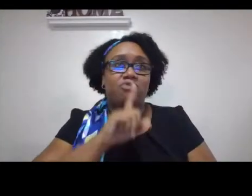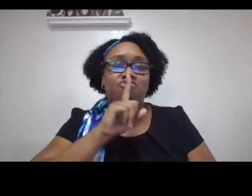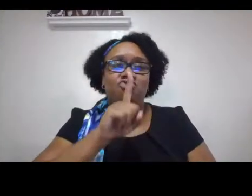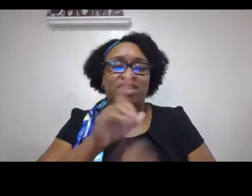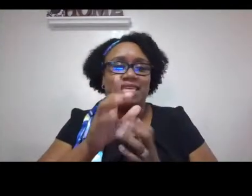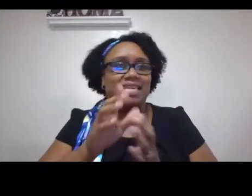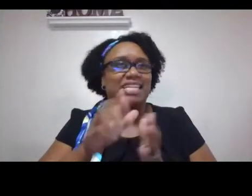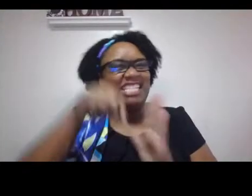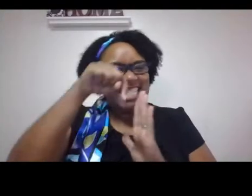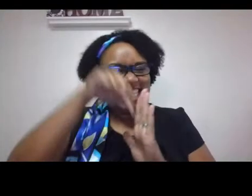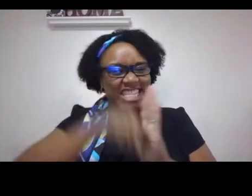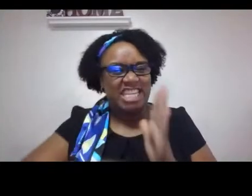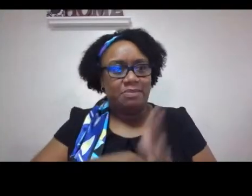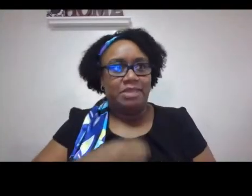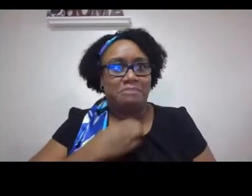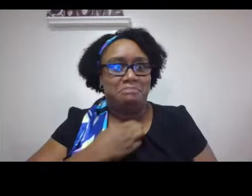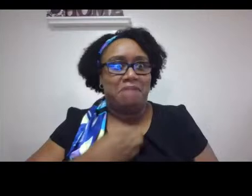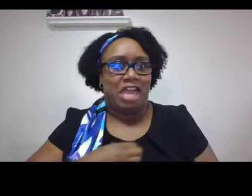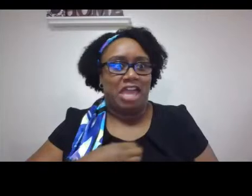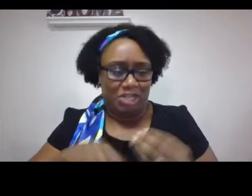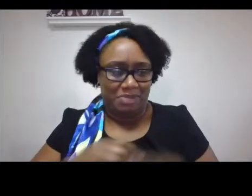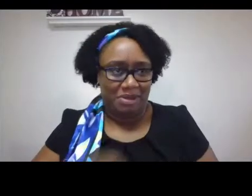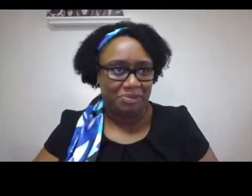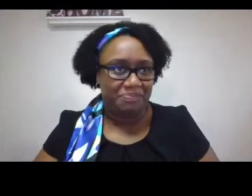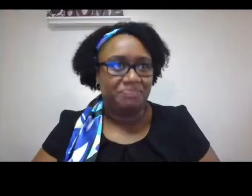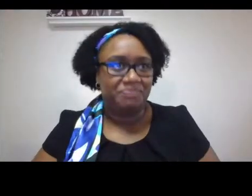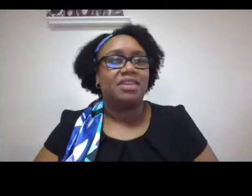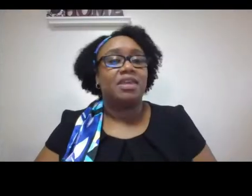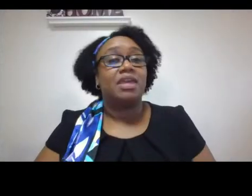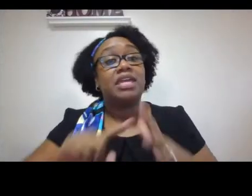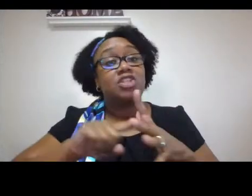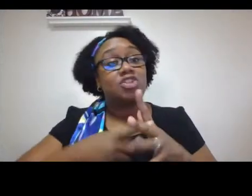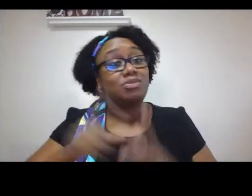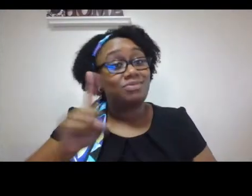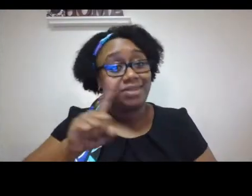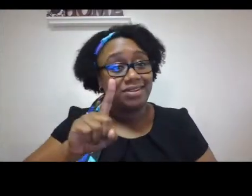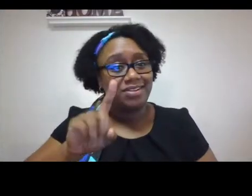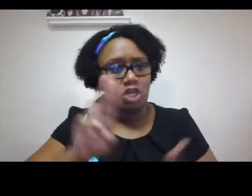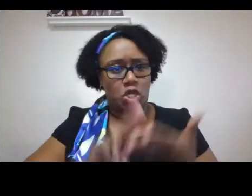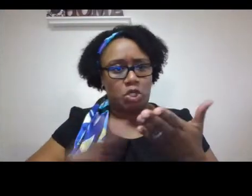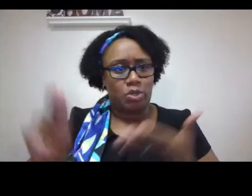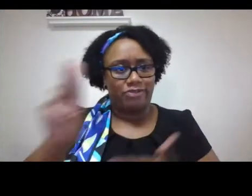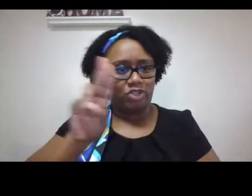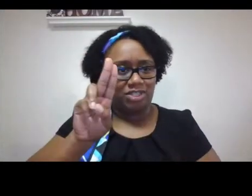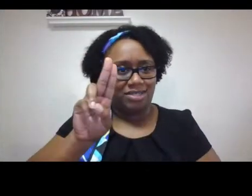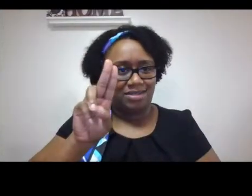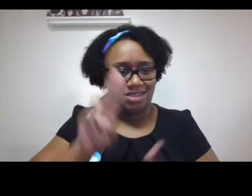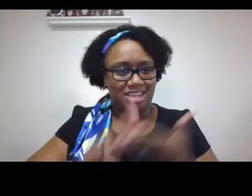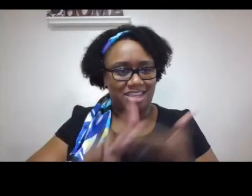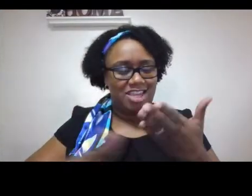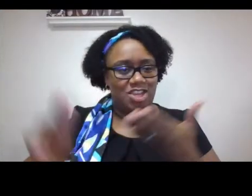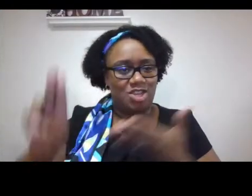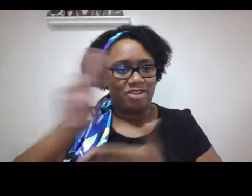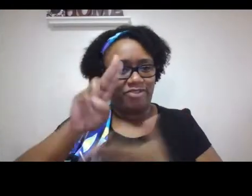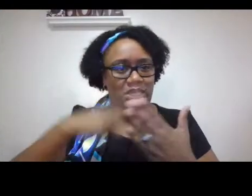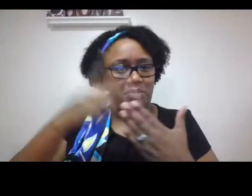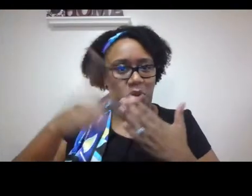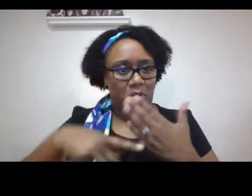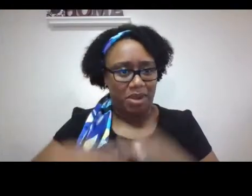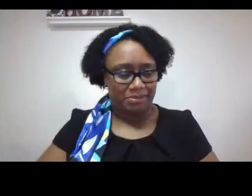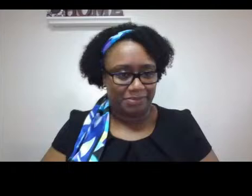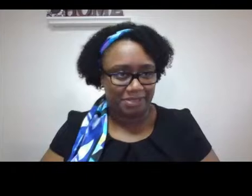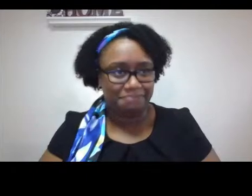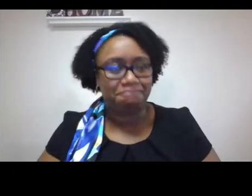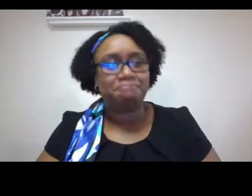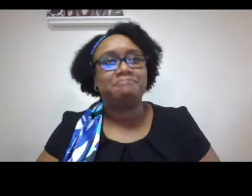mallory speaking that is an amazing question also an area that i'm intensely passionate about